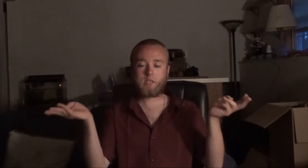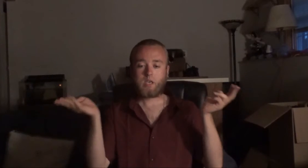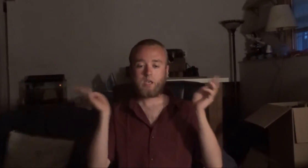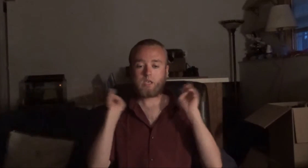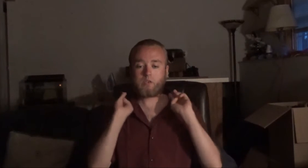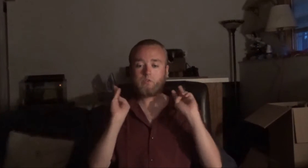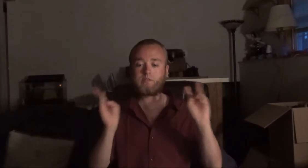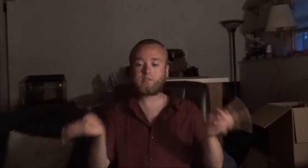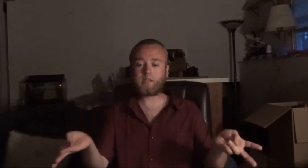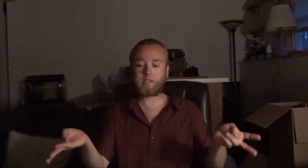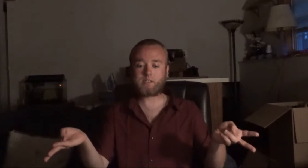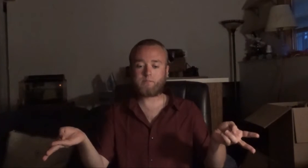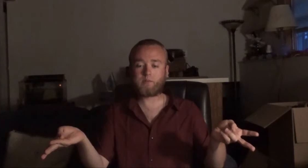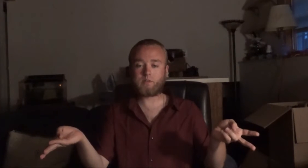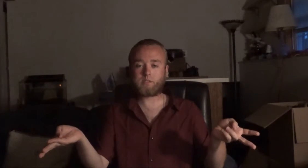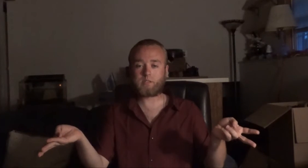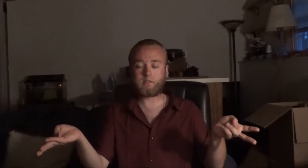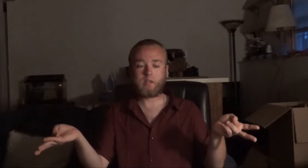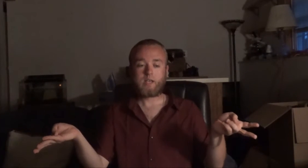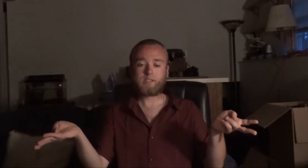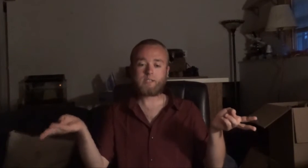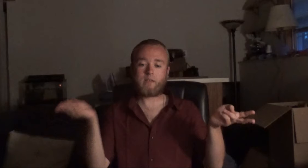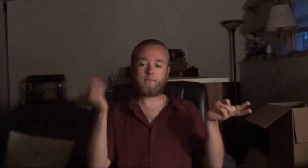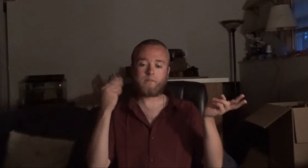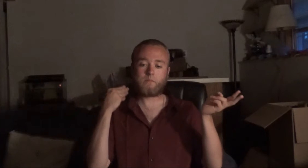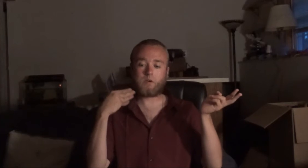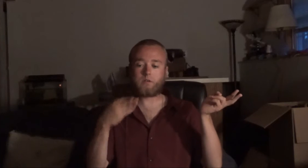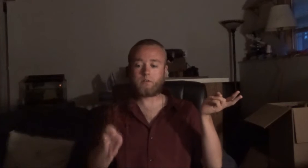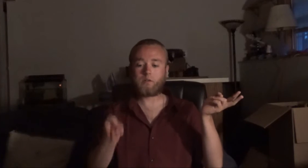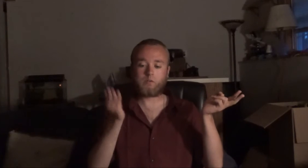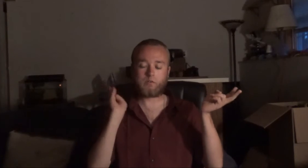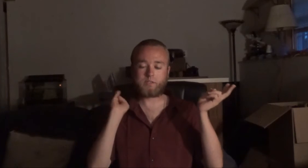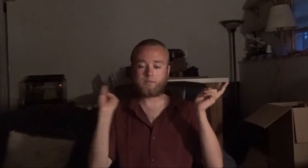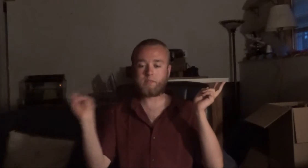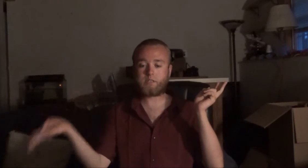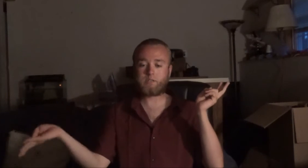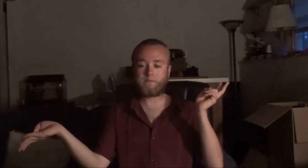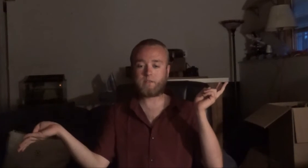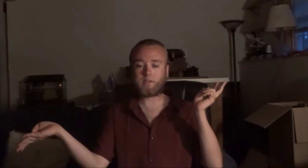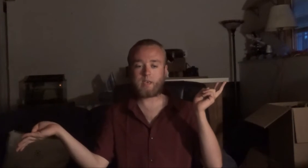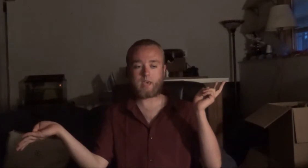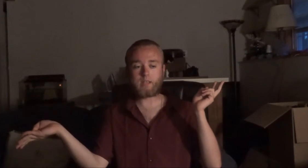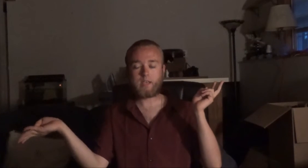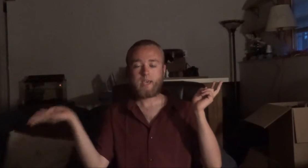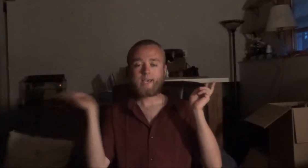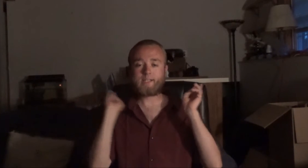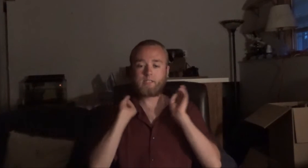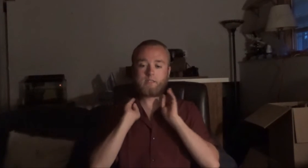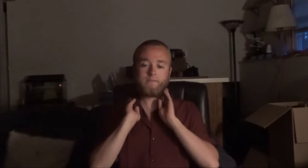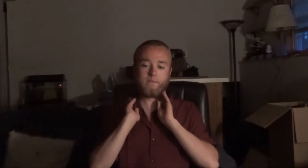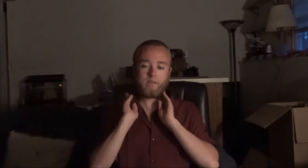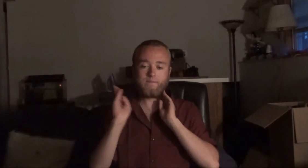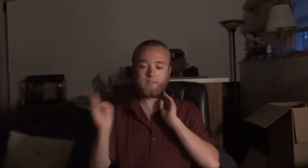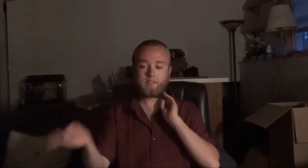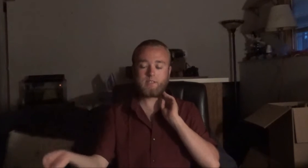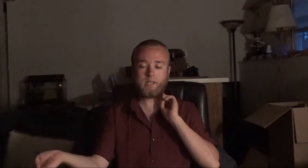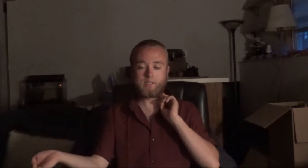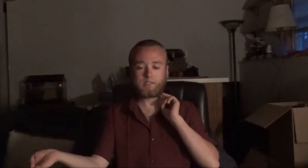He who slays a person, say for murder or causing mischief in the land, is as if he has